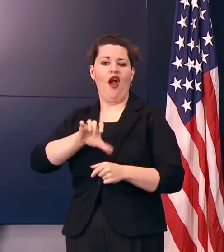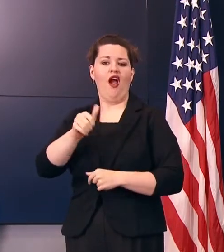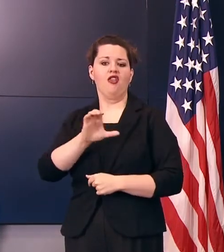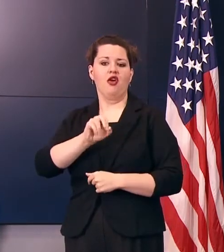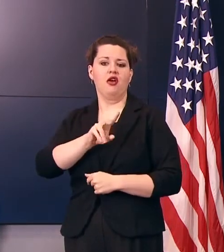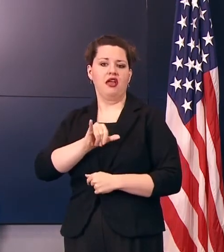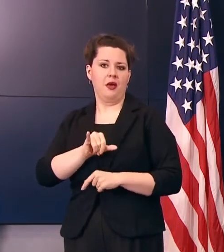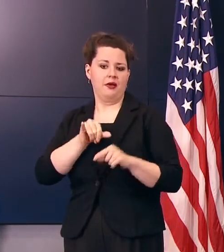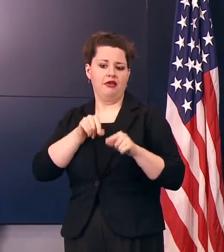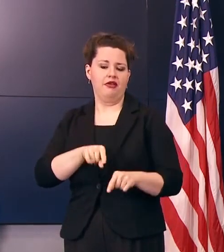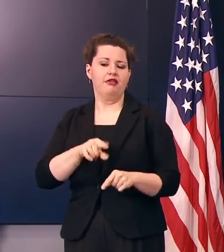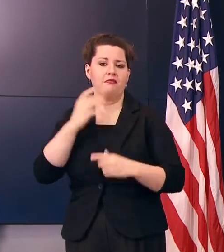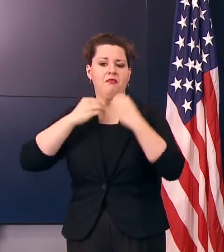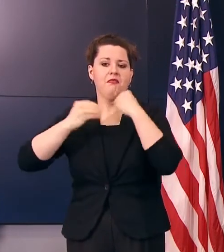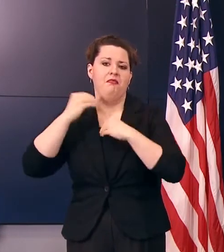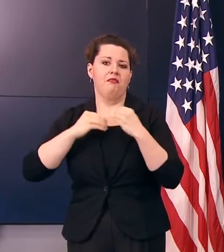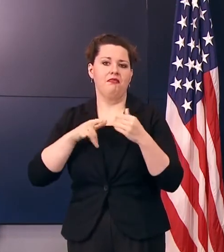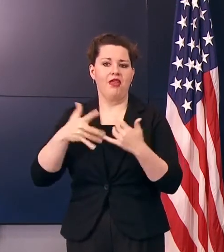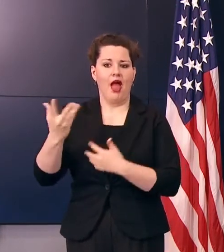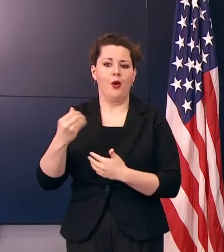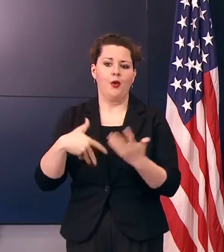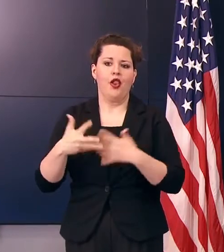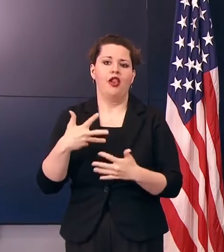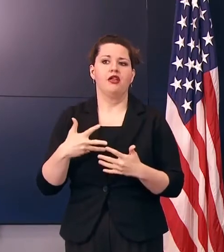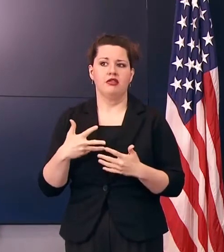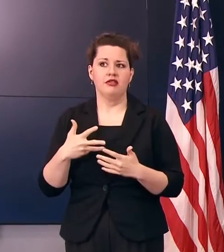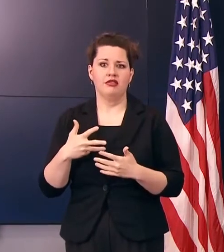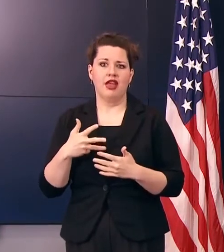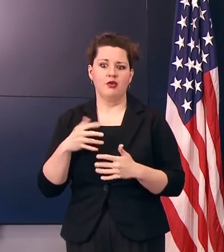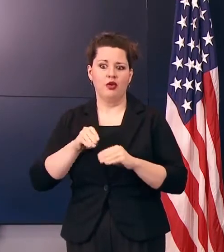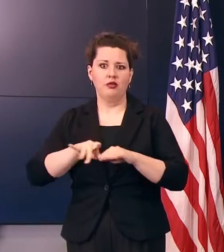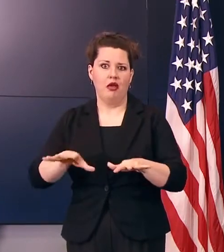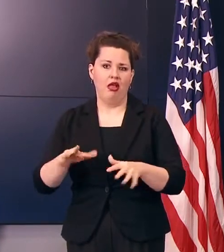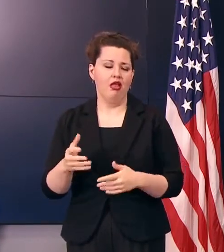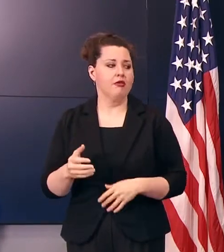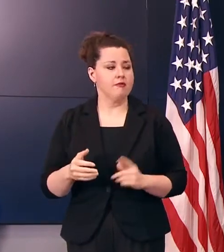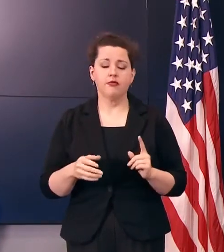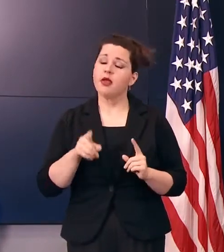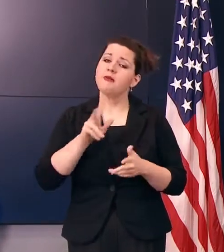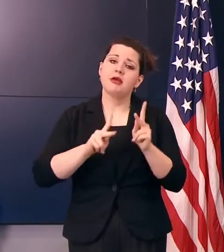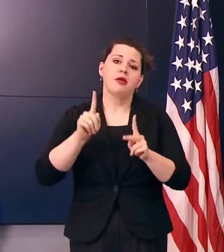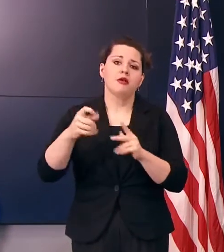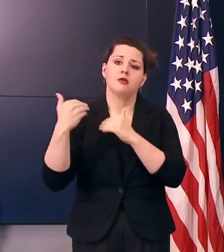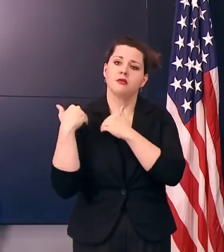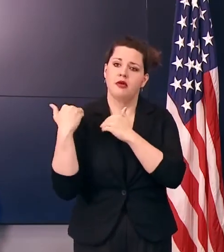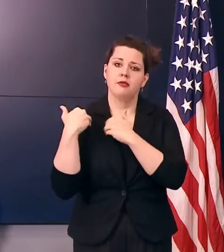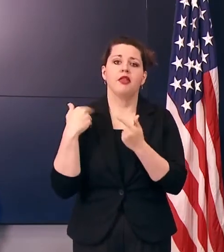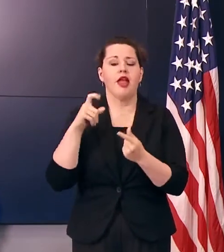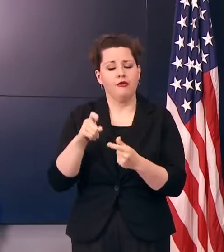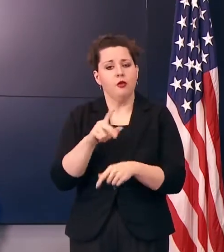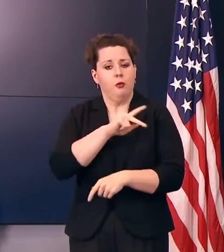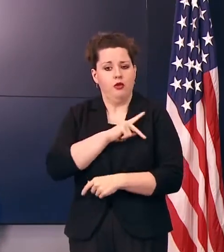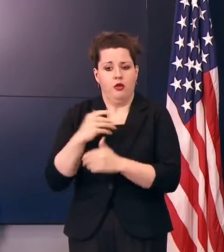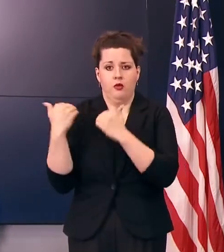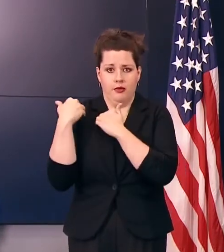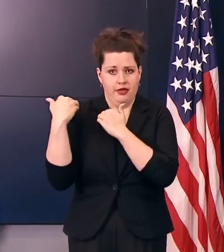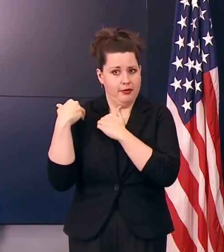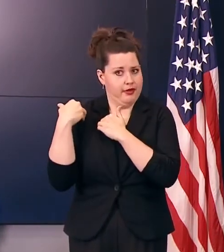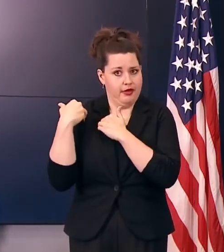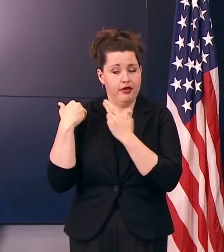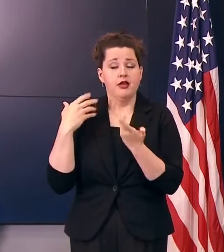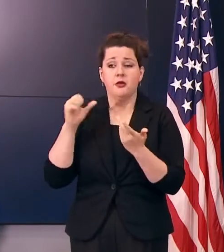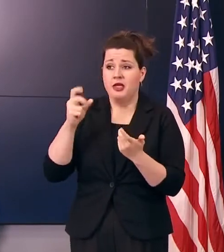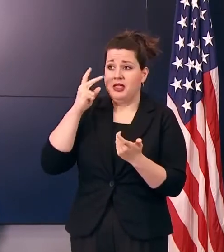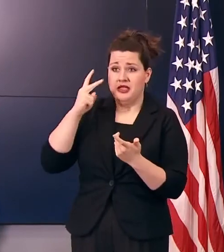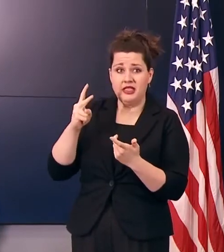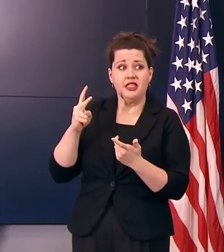unknowingly transfer it around. to be responsible. You have to practice personal responsibility. And so you'll be able to see where we're